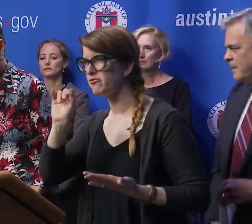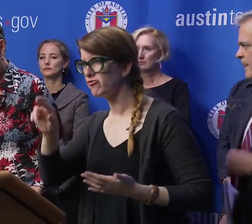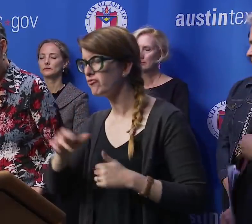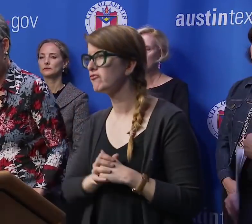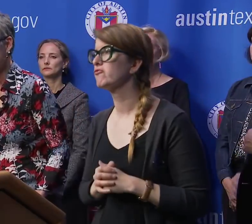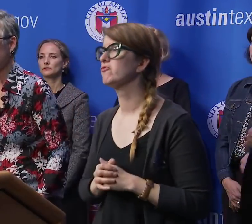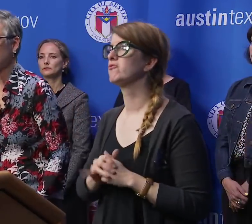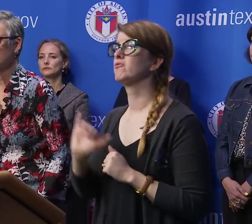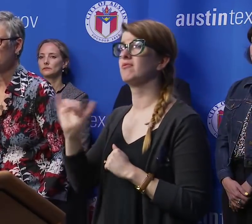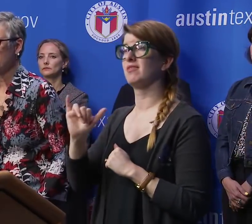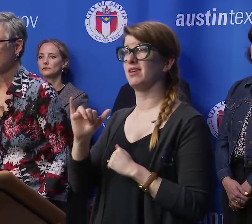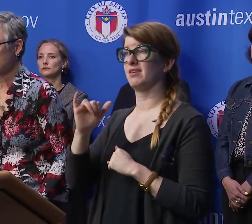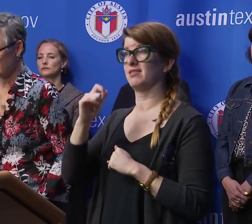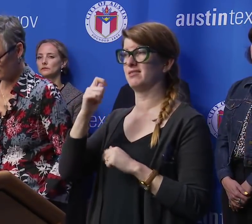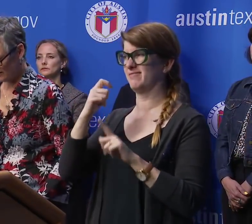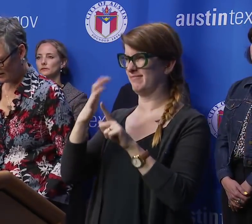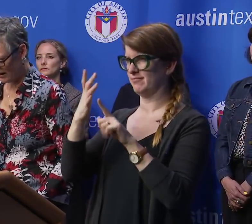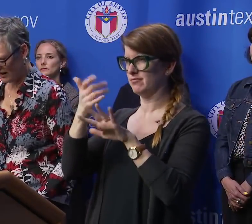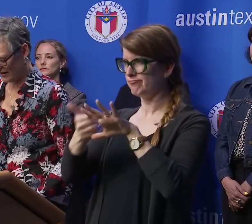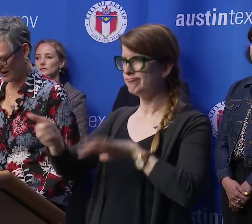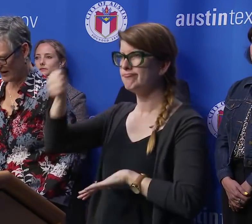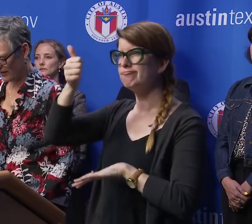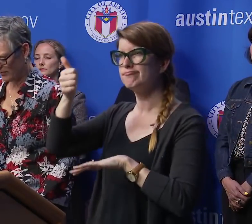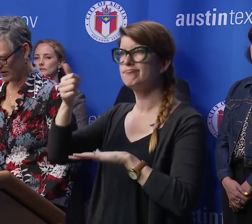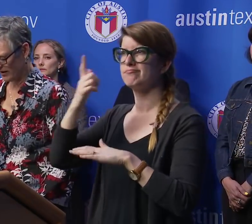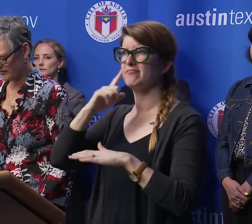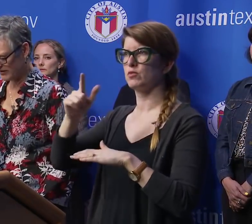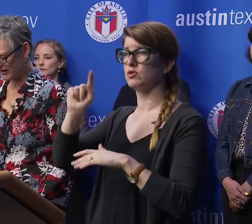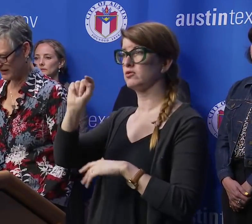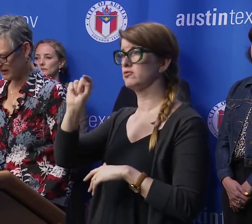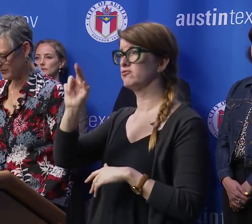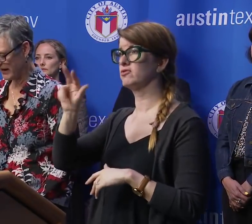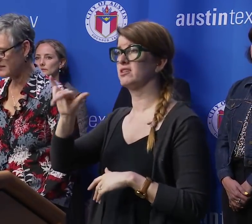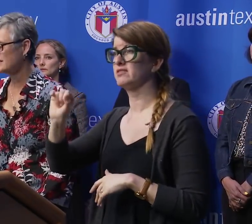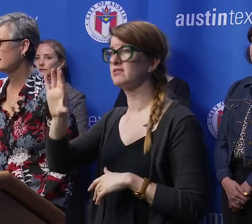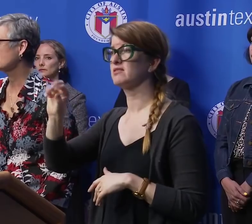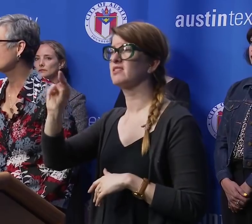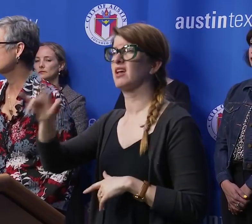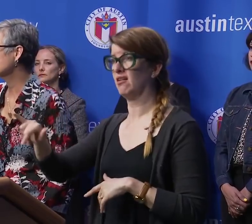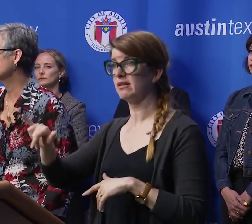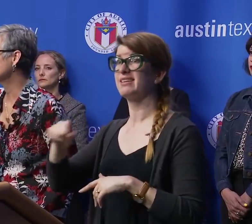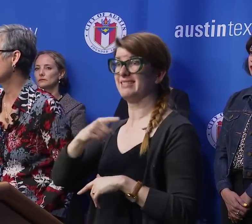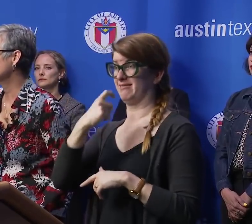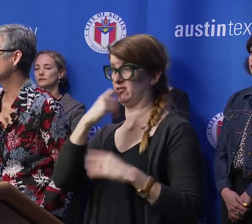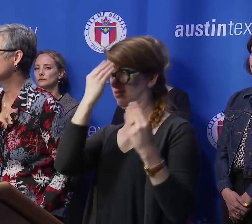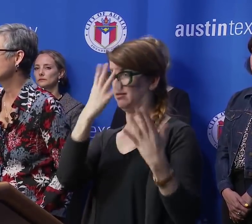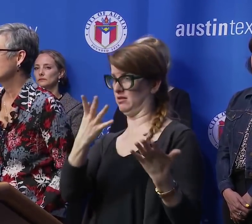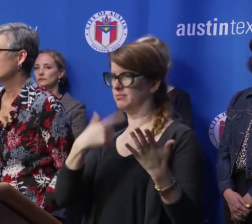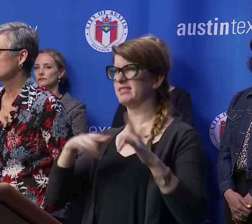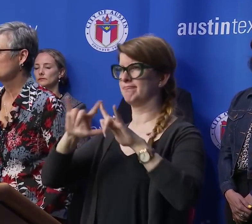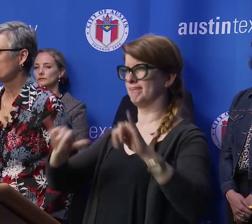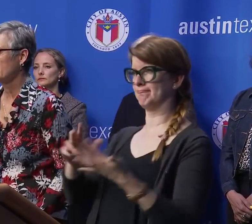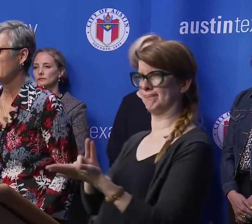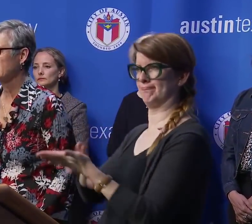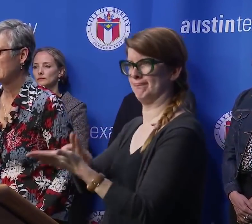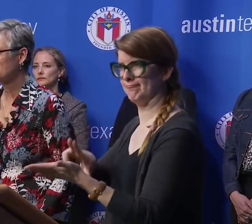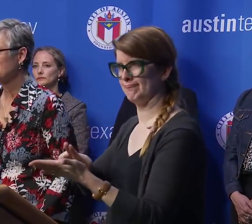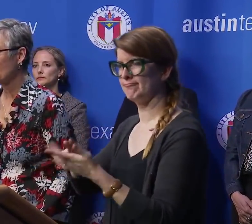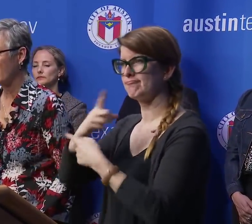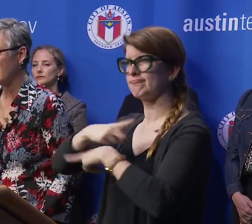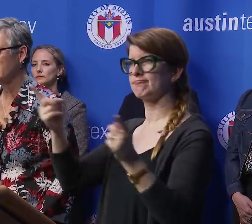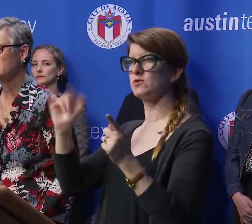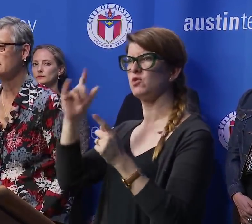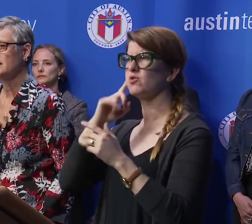As the chief executive of Travis County, I am signing a companion declaration of disaster which will apply